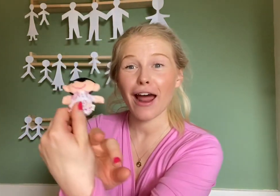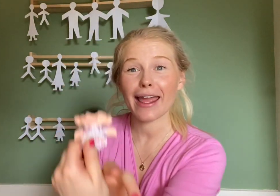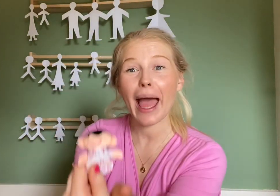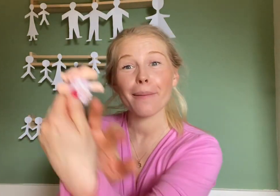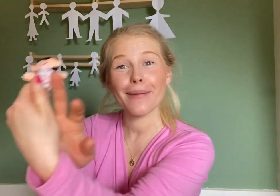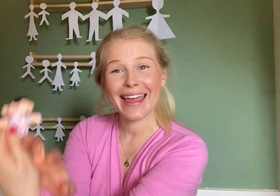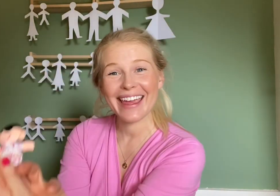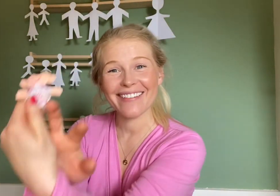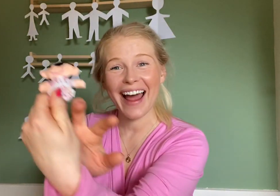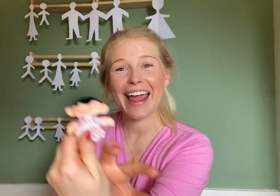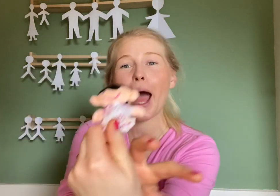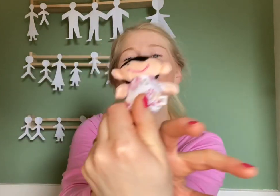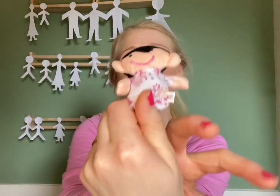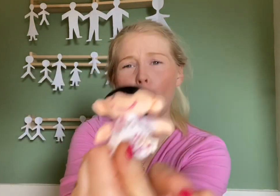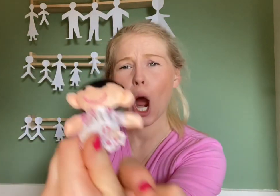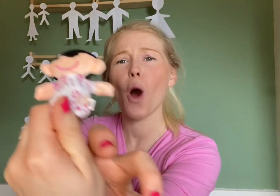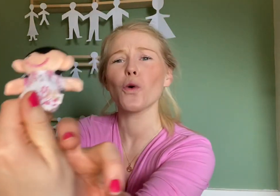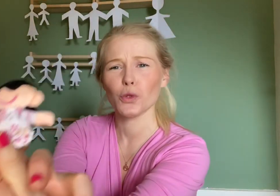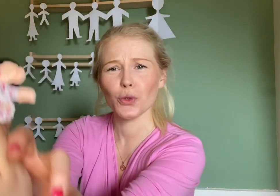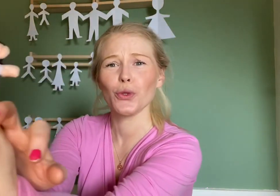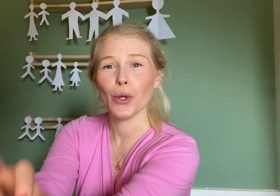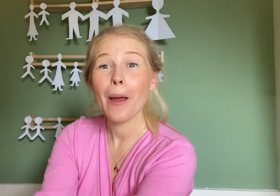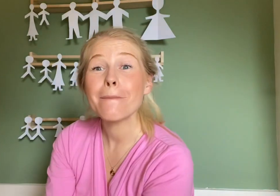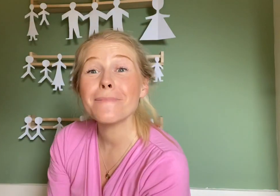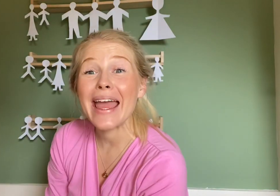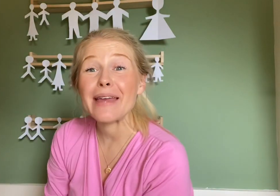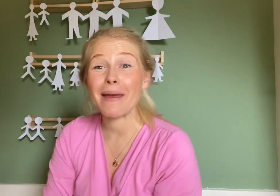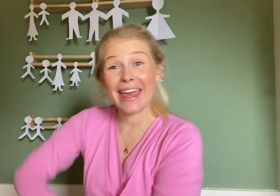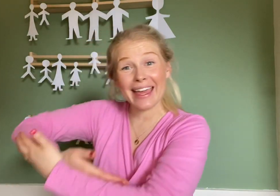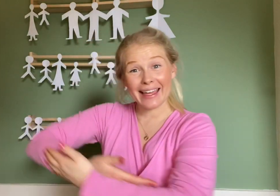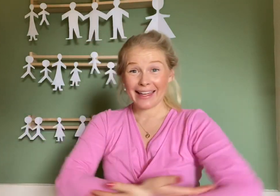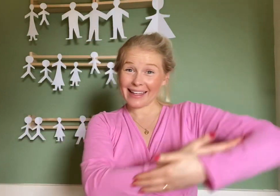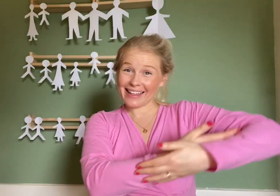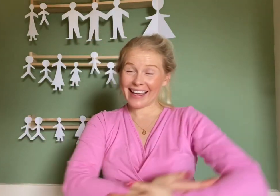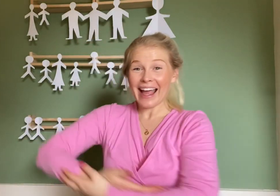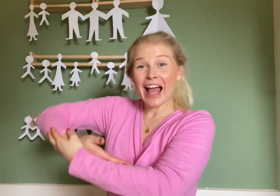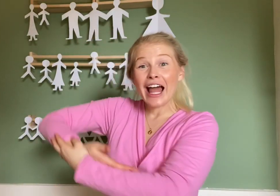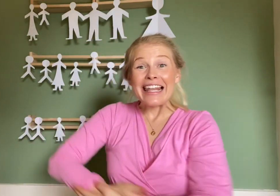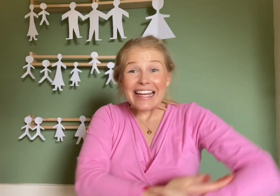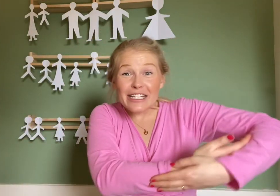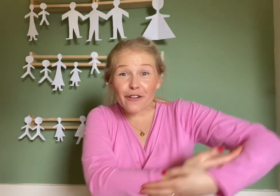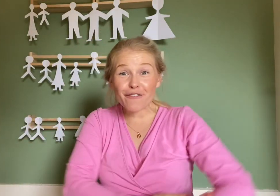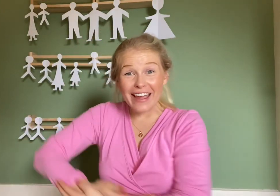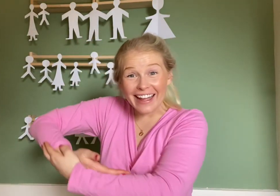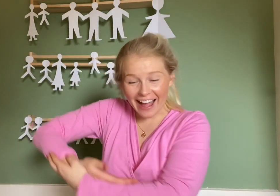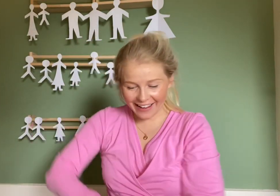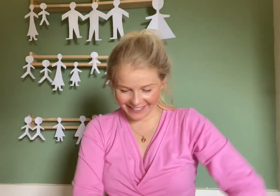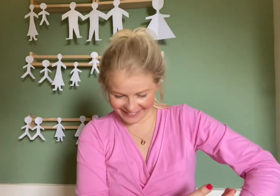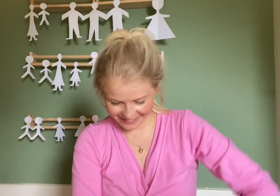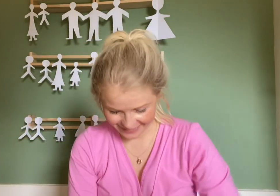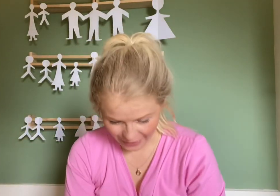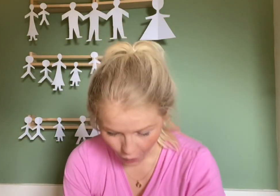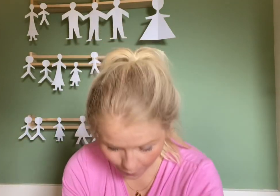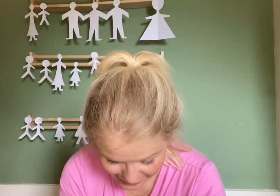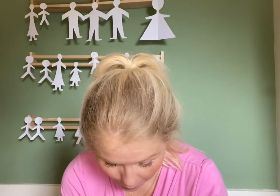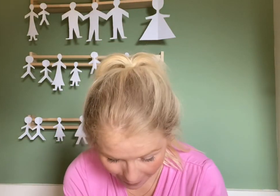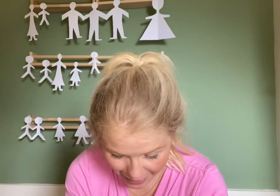am, here I am. How do you do? Baby. Baby. Deutsche finger, finger, where's our baby?